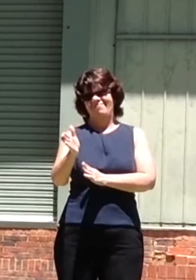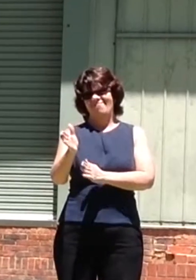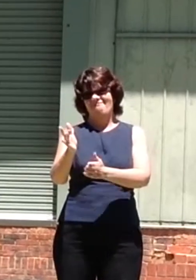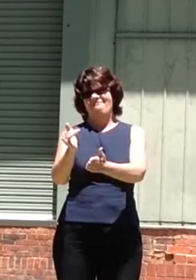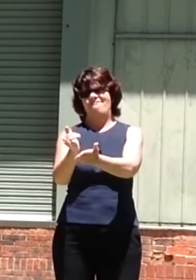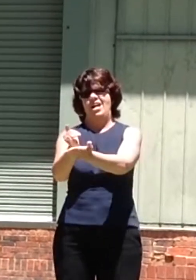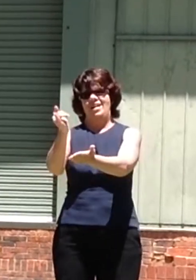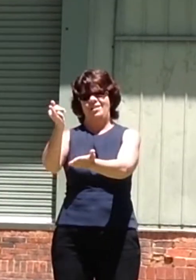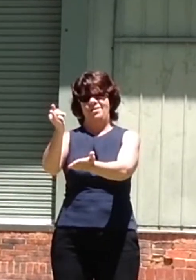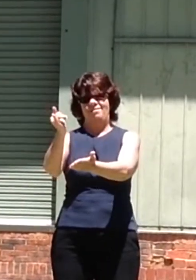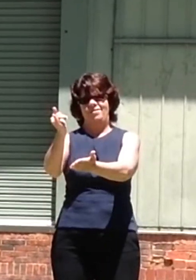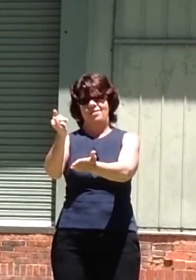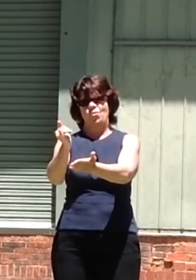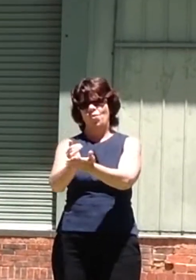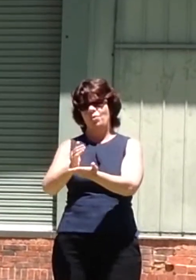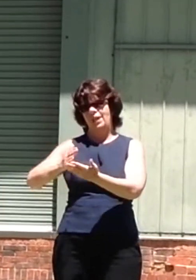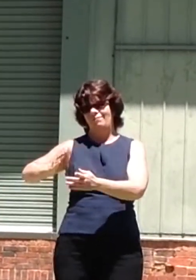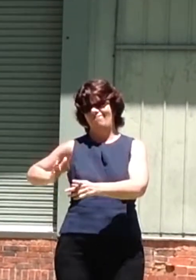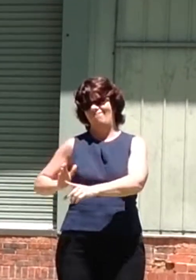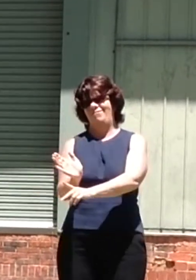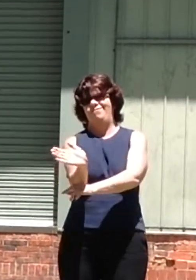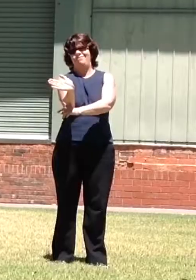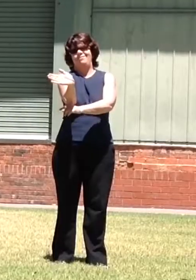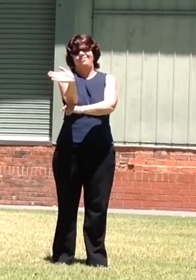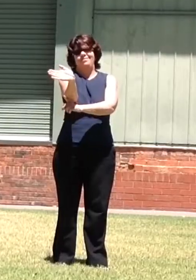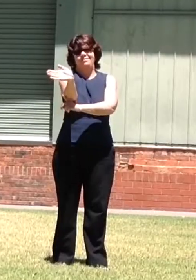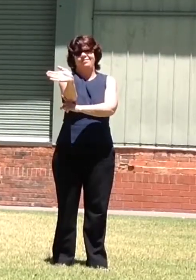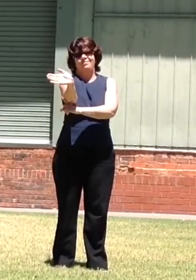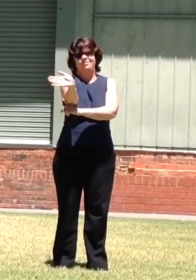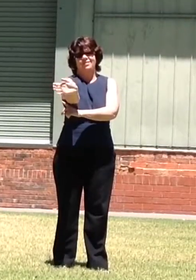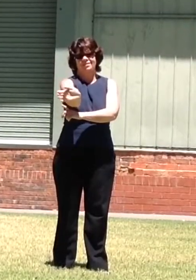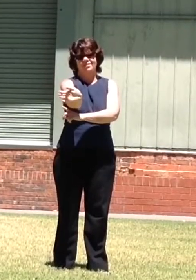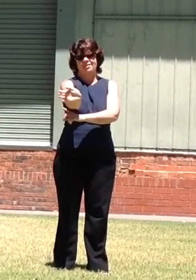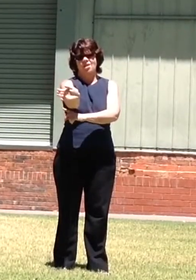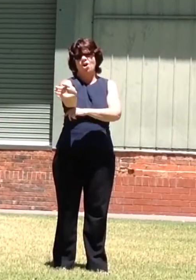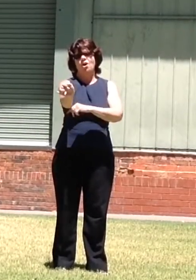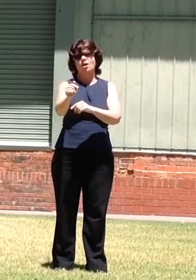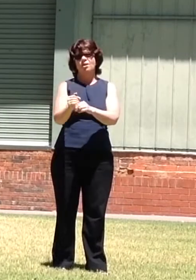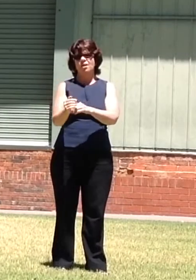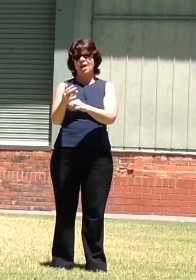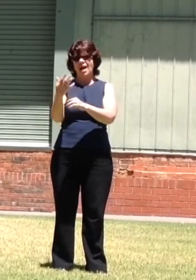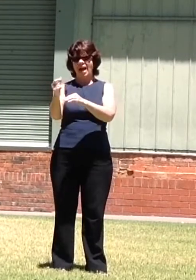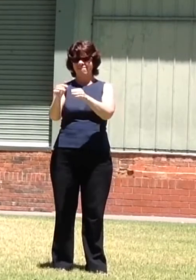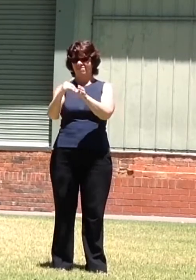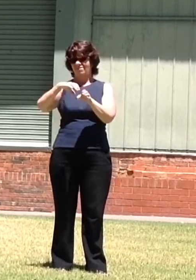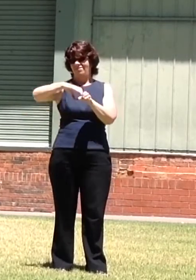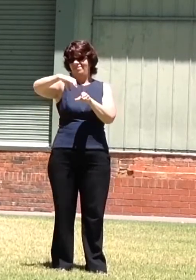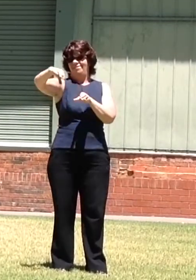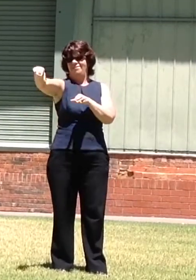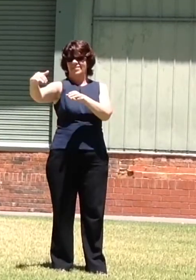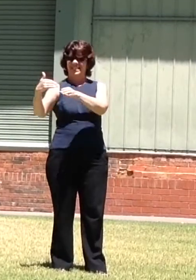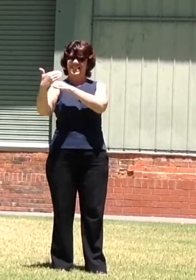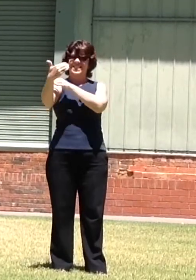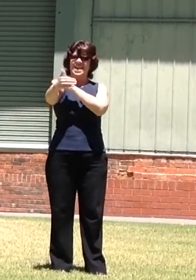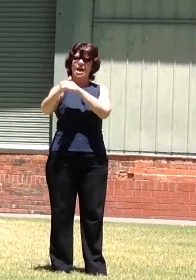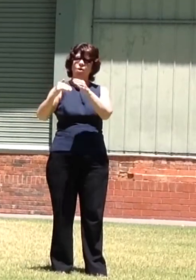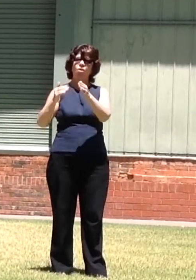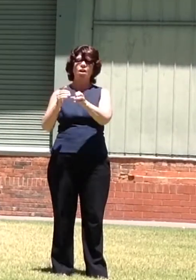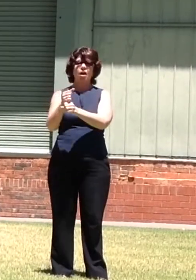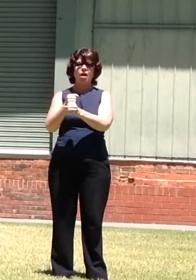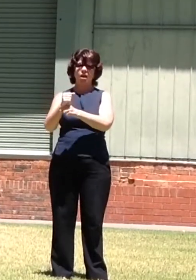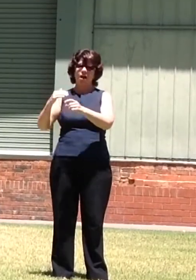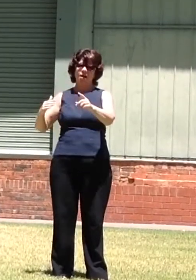The back end of the vehicle slipped out on us and then we went over a 40-footing bank and we rolled the car,